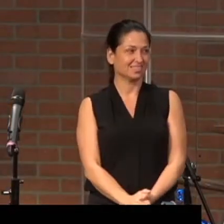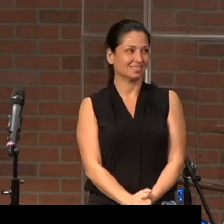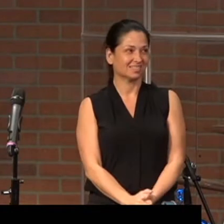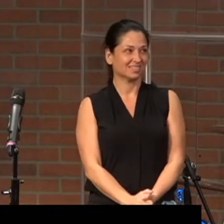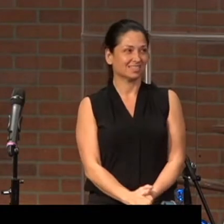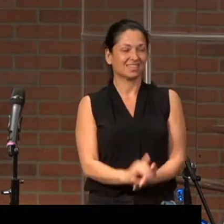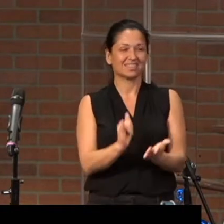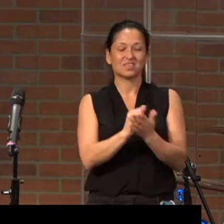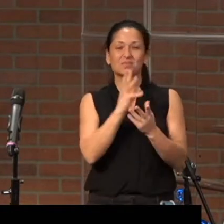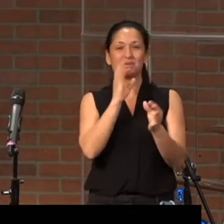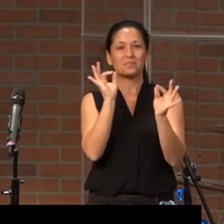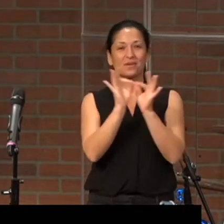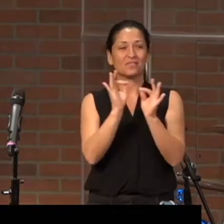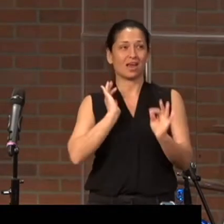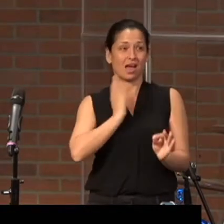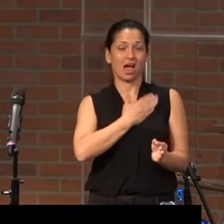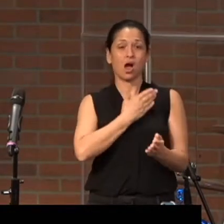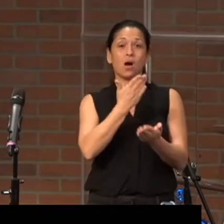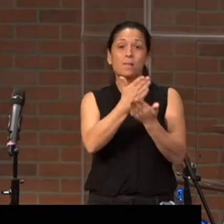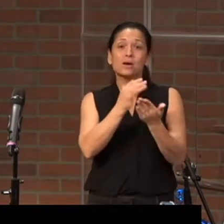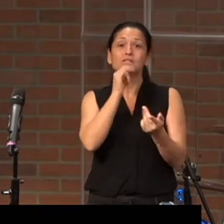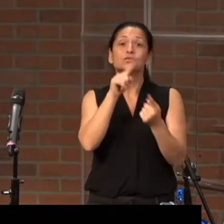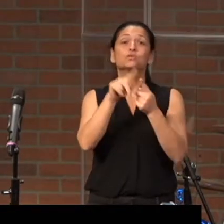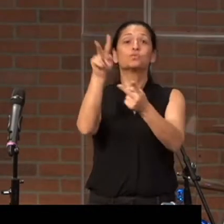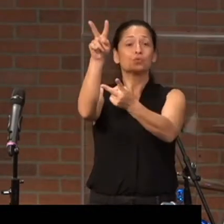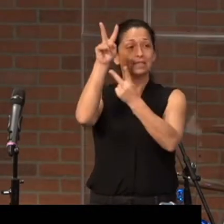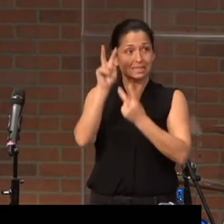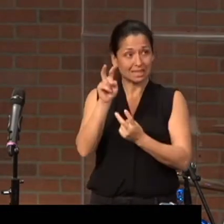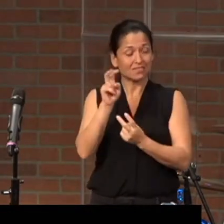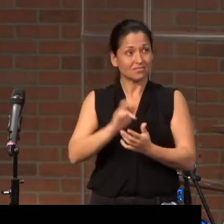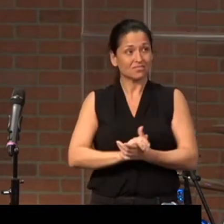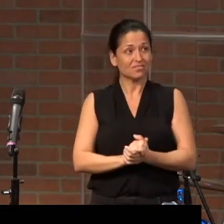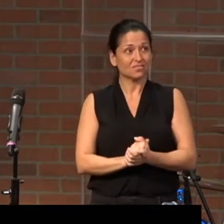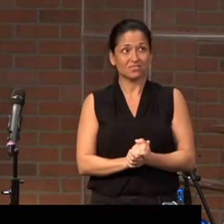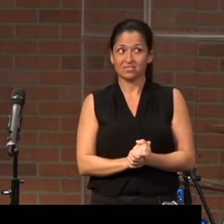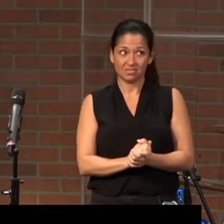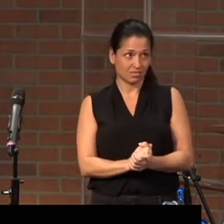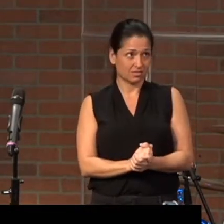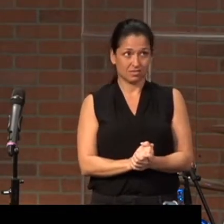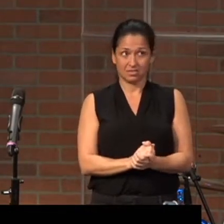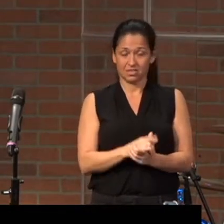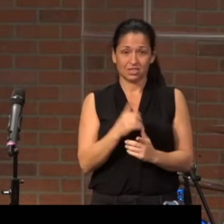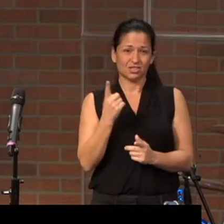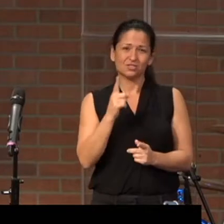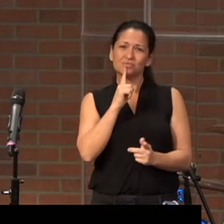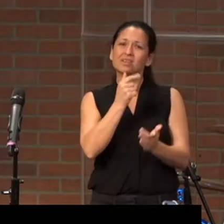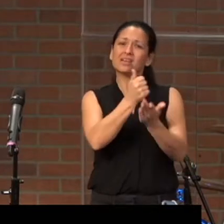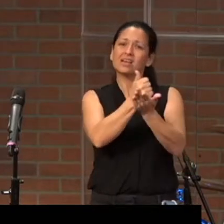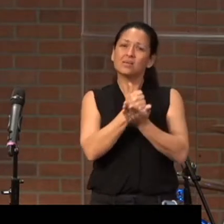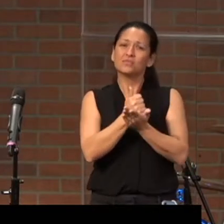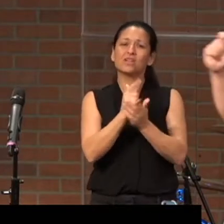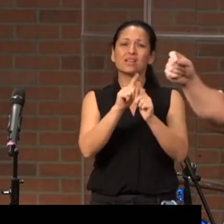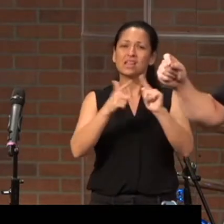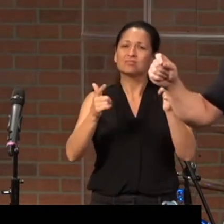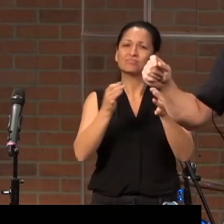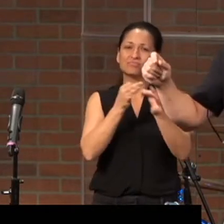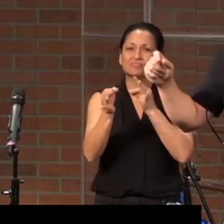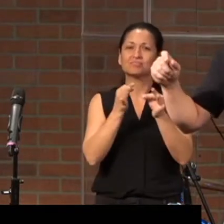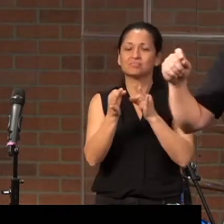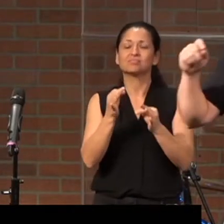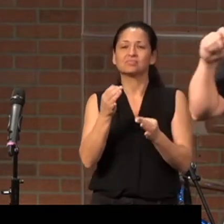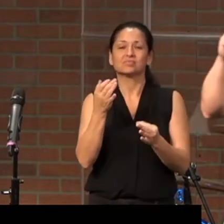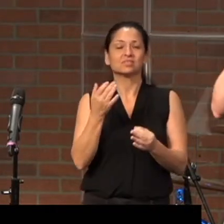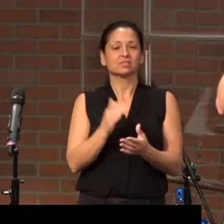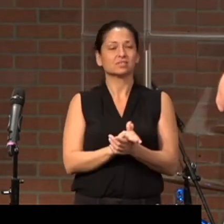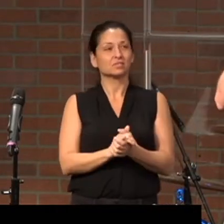That was excellent. our part is to receive. And that's just such helpful language. Here's the thing, we're going to talk about this in a